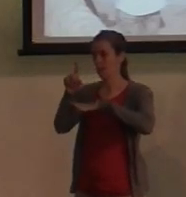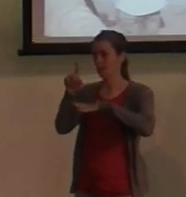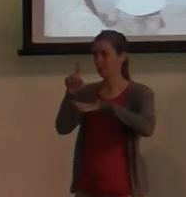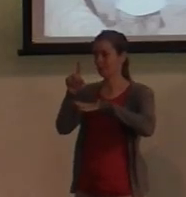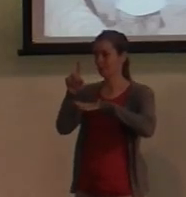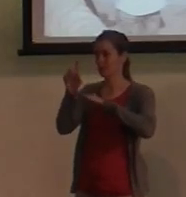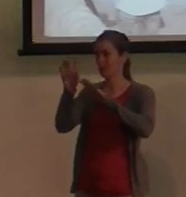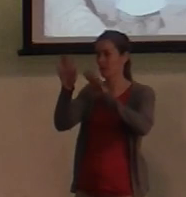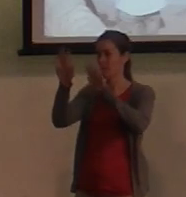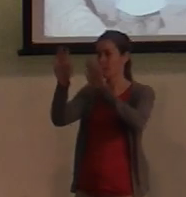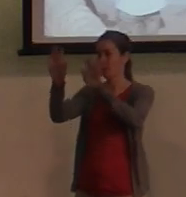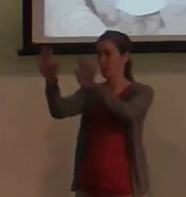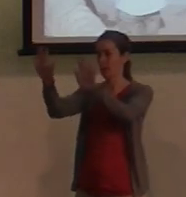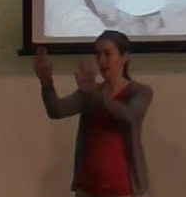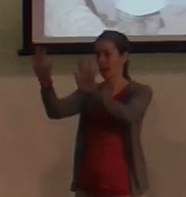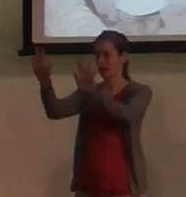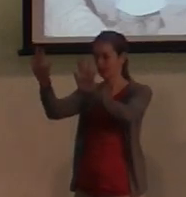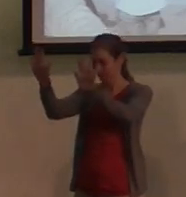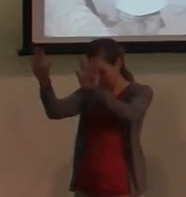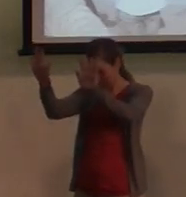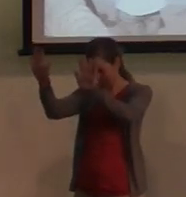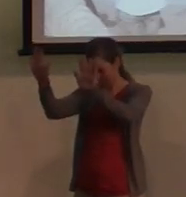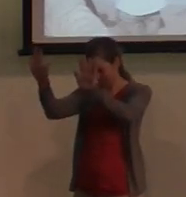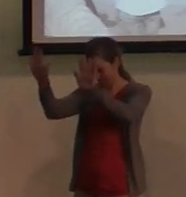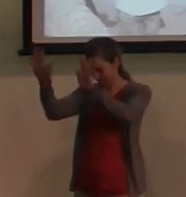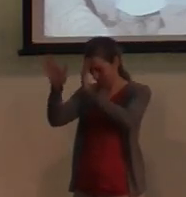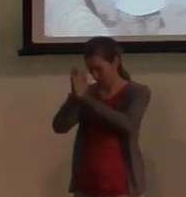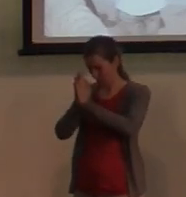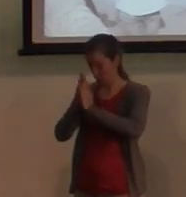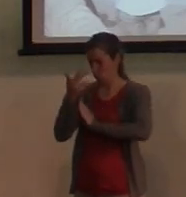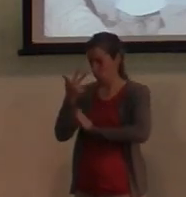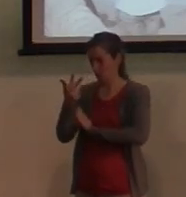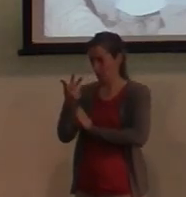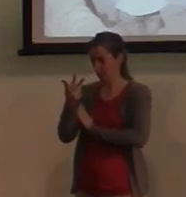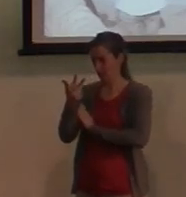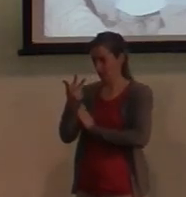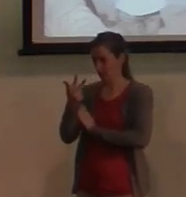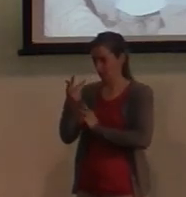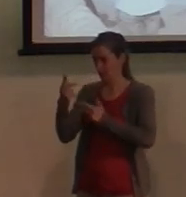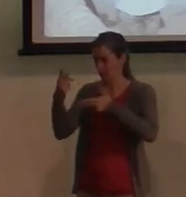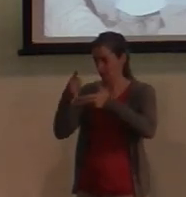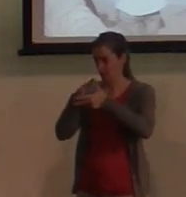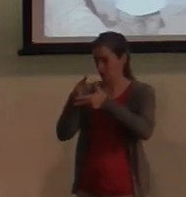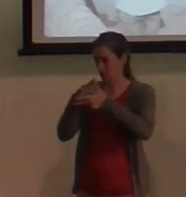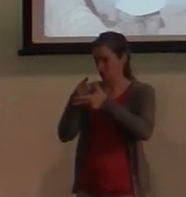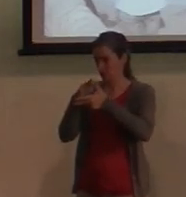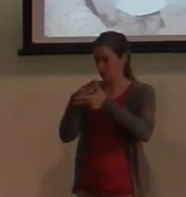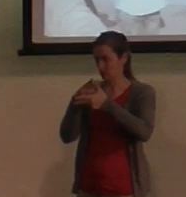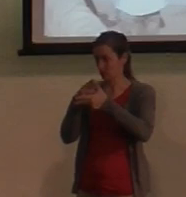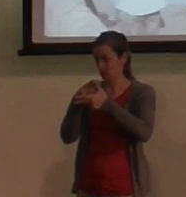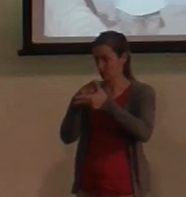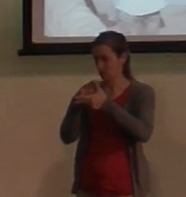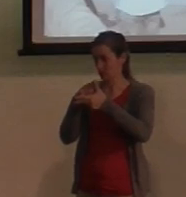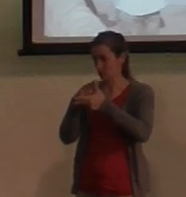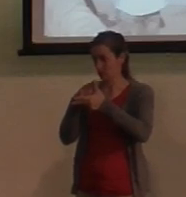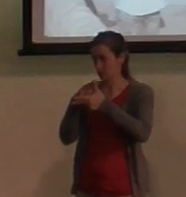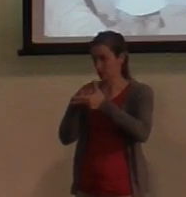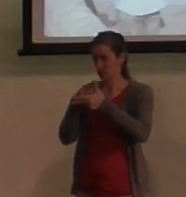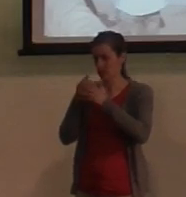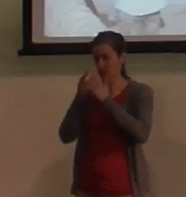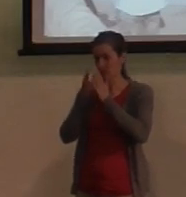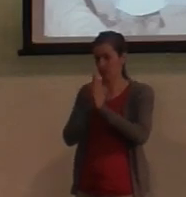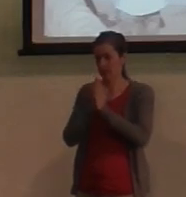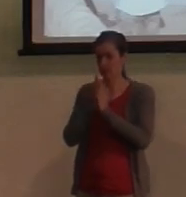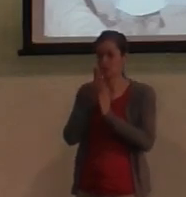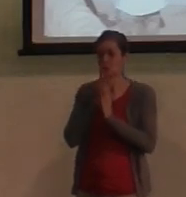hands on the wall, and I prayed. And I prayed three things. I prayed first that the